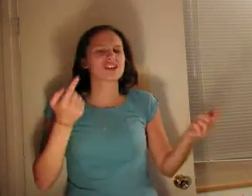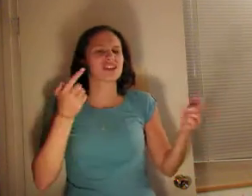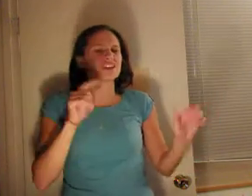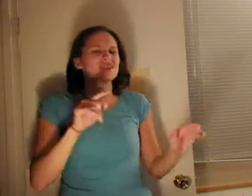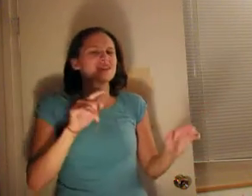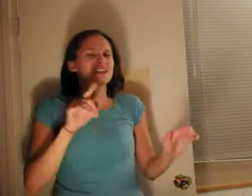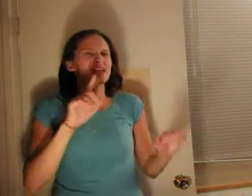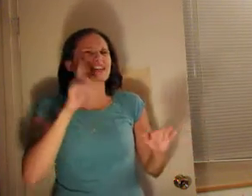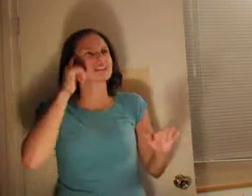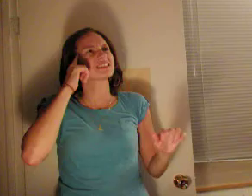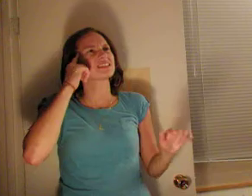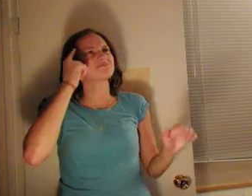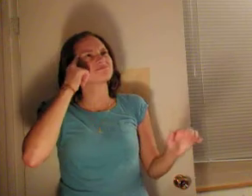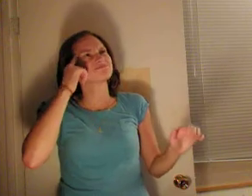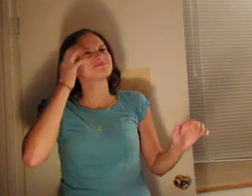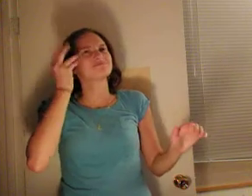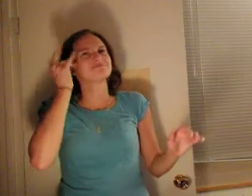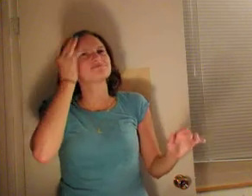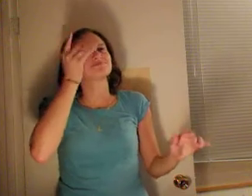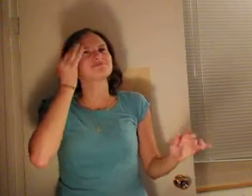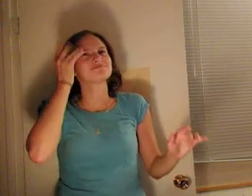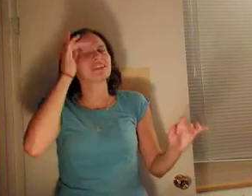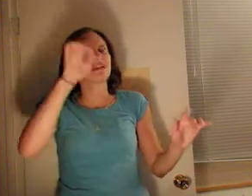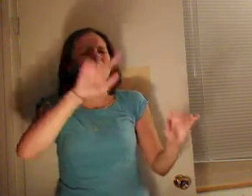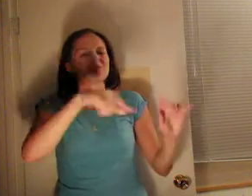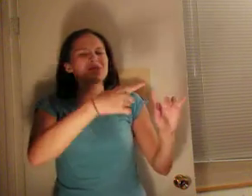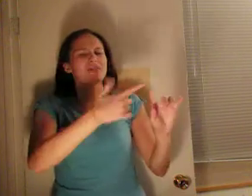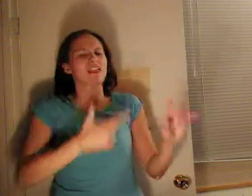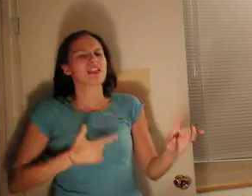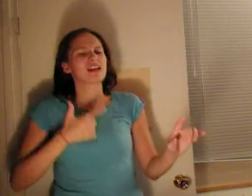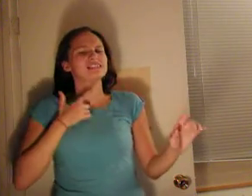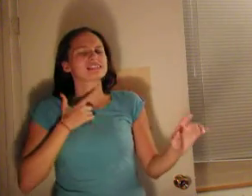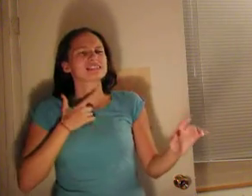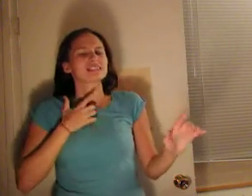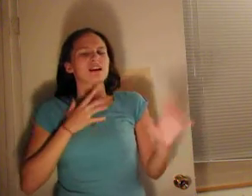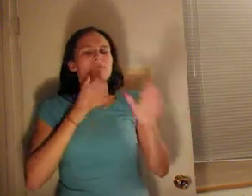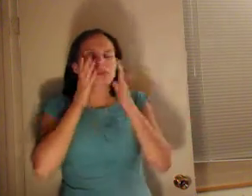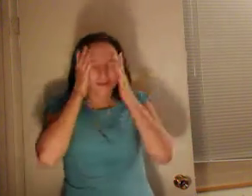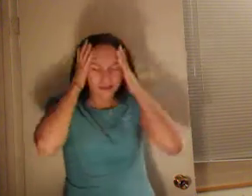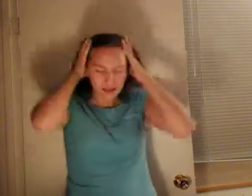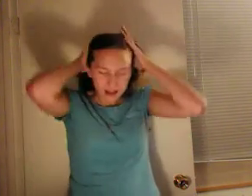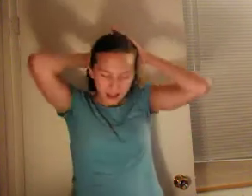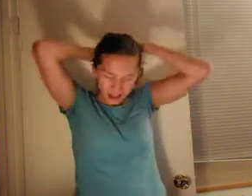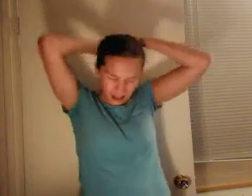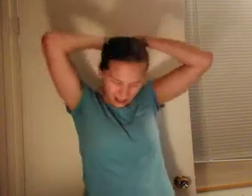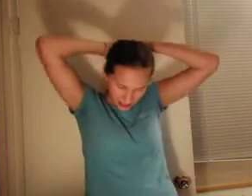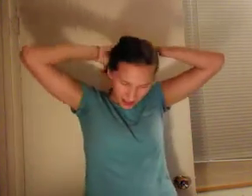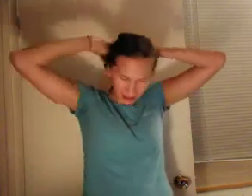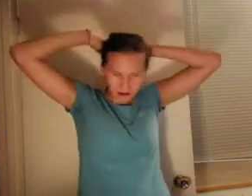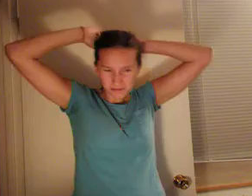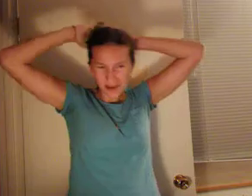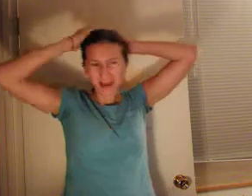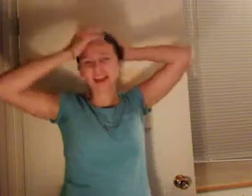thinks about her life Over her head As